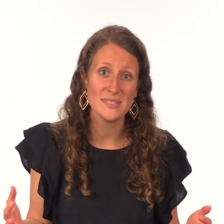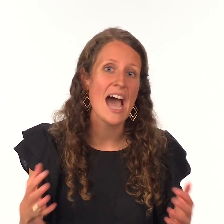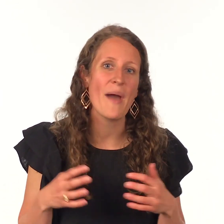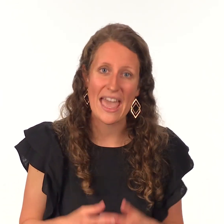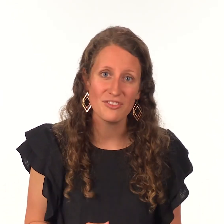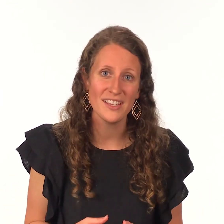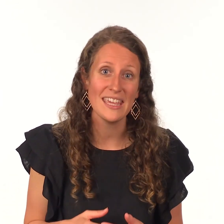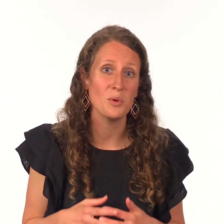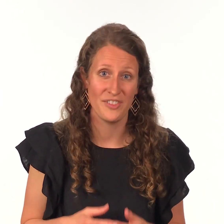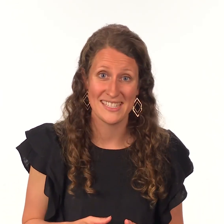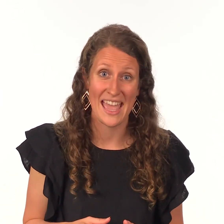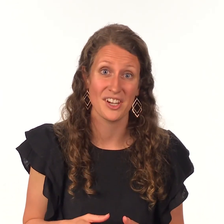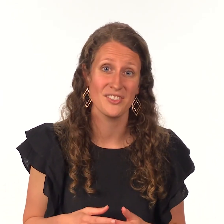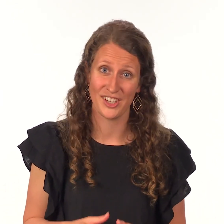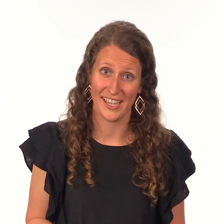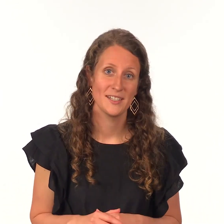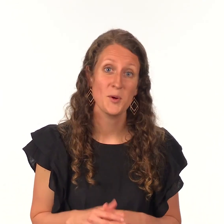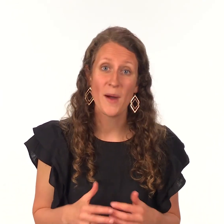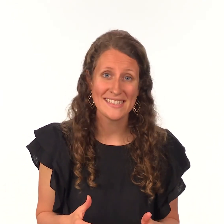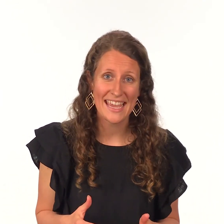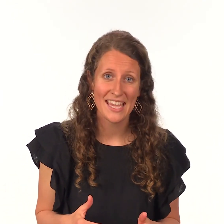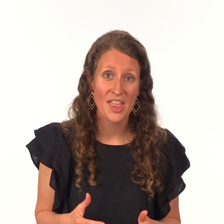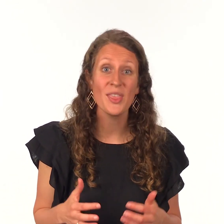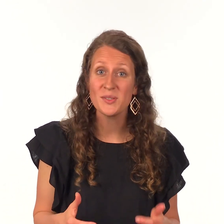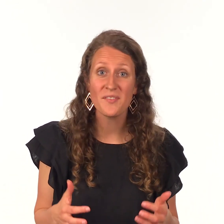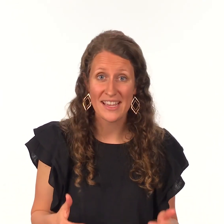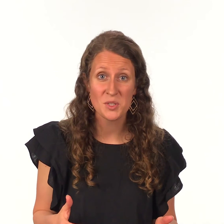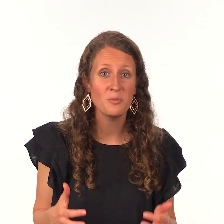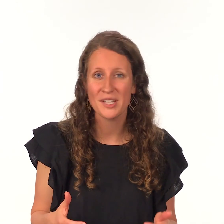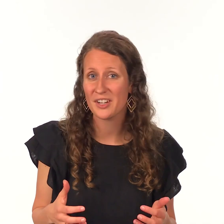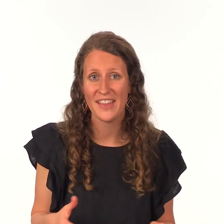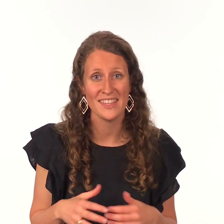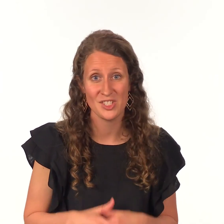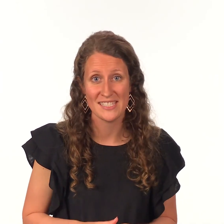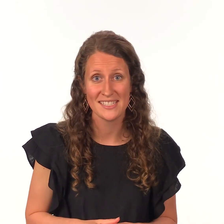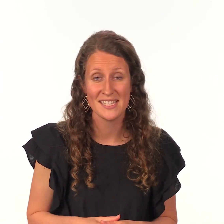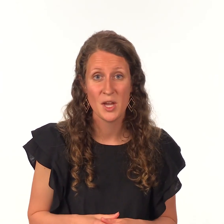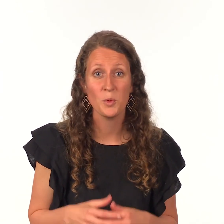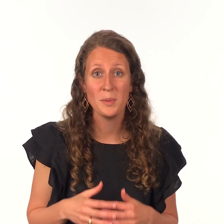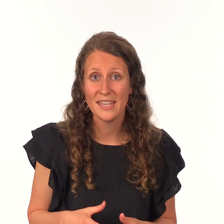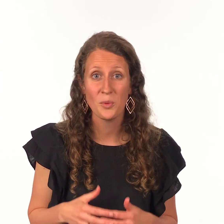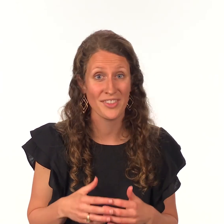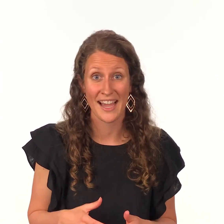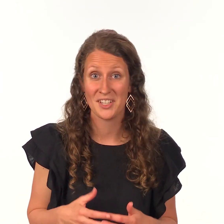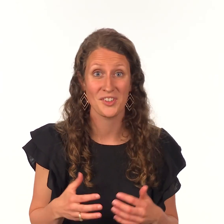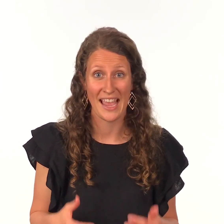how everything will fit together for good one day those of us who put our faith in jesus will be with god forever